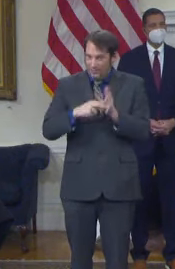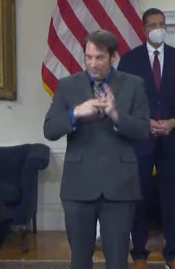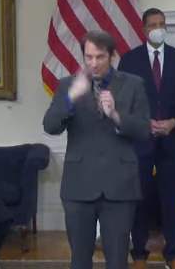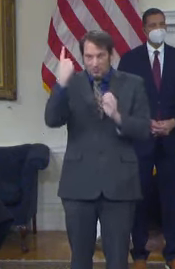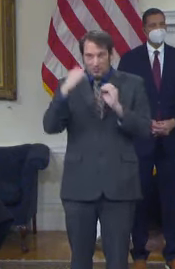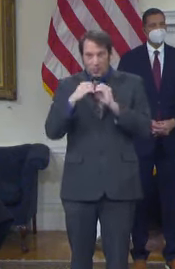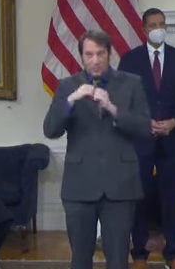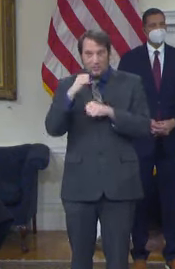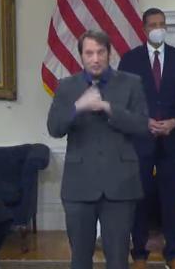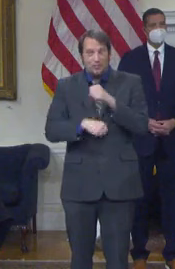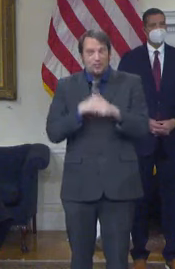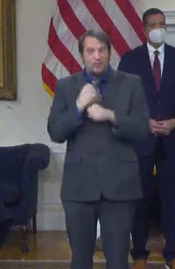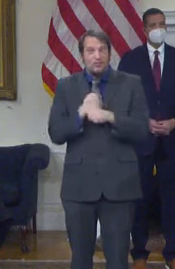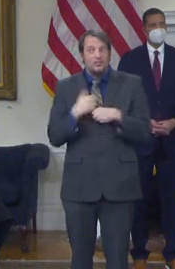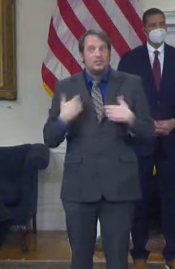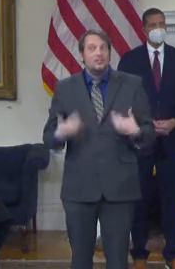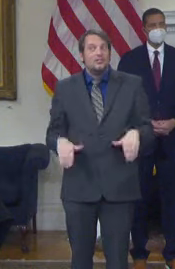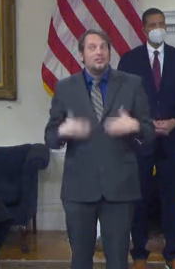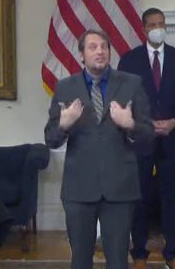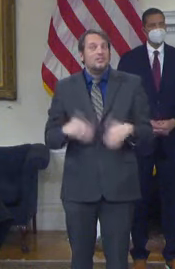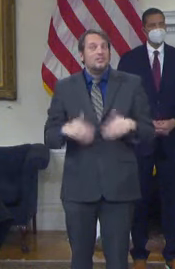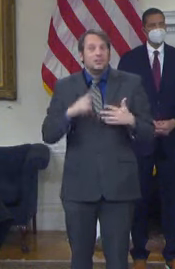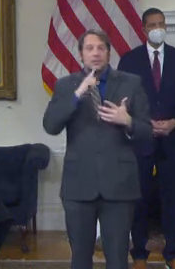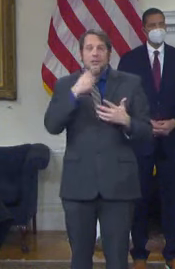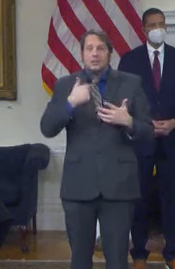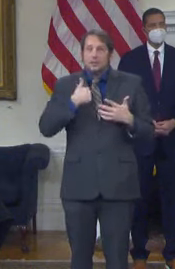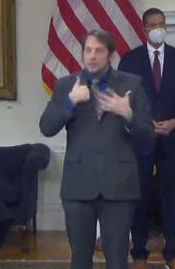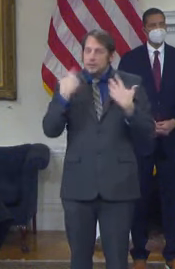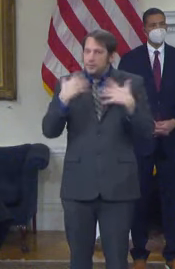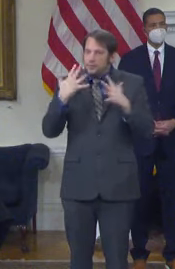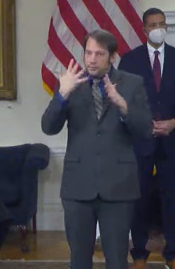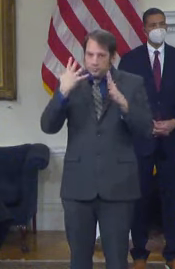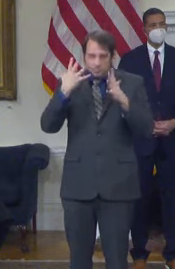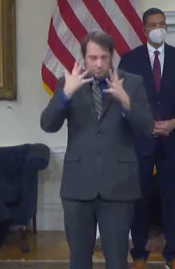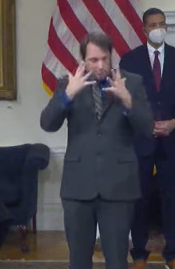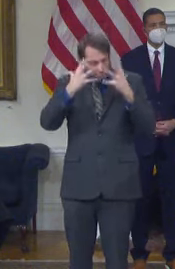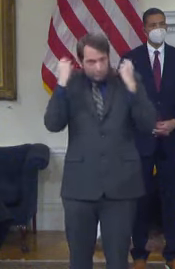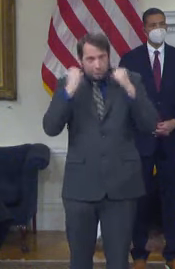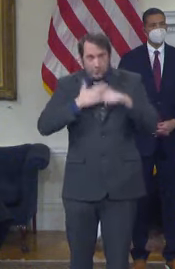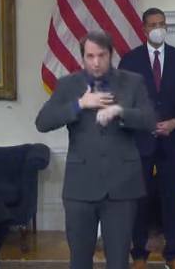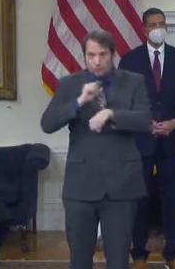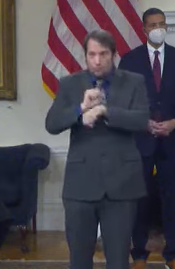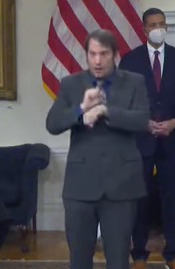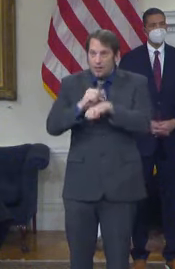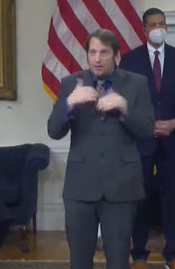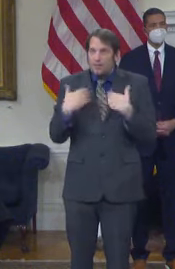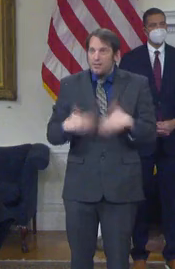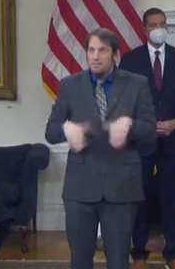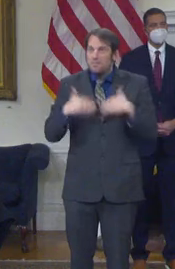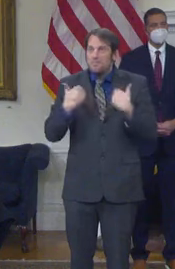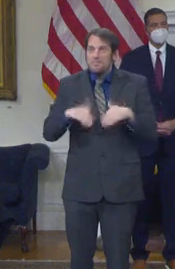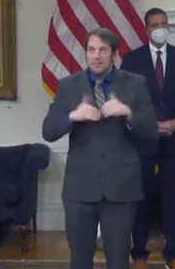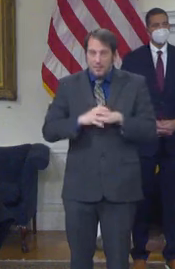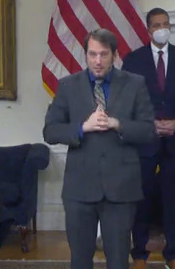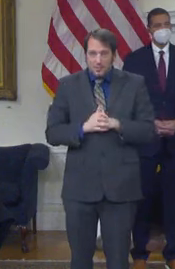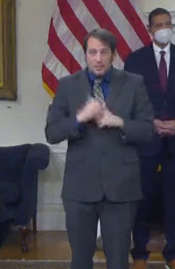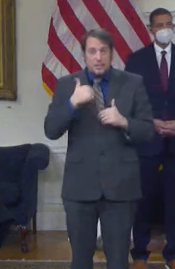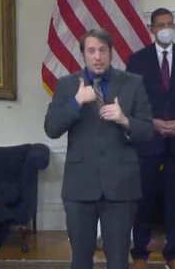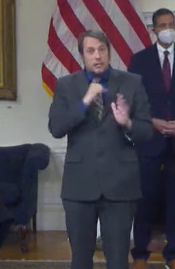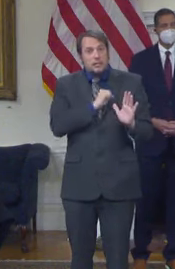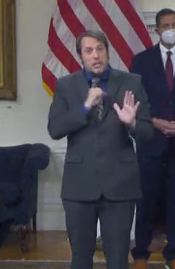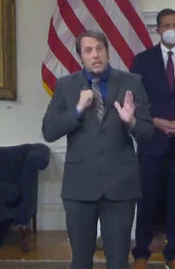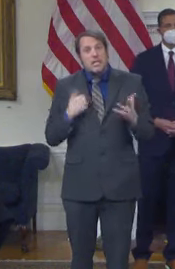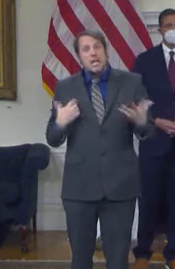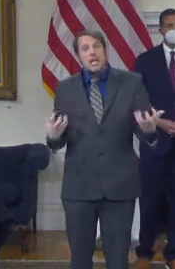job. So as I've said a million times, I don't have a burning desire to serve in the U.S. Senate. And I have a I do have a burning desire to continue to